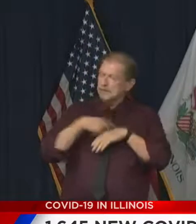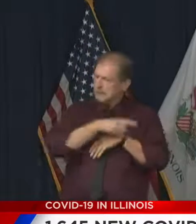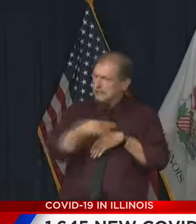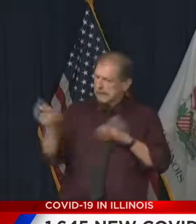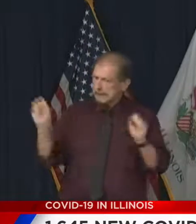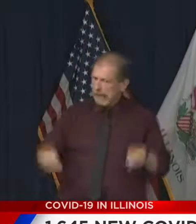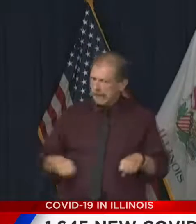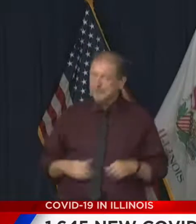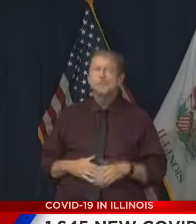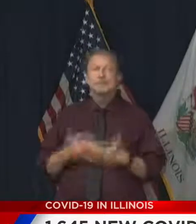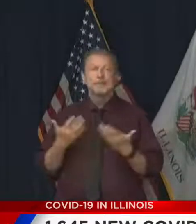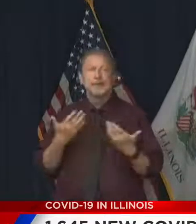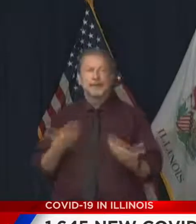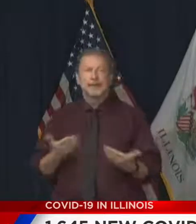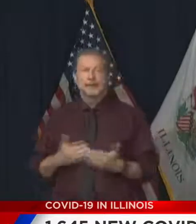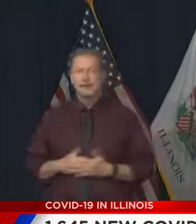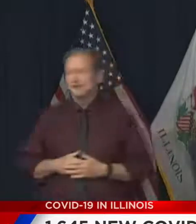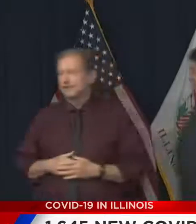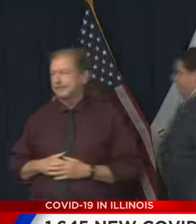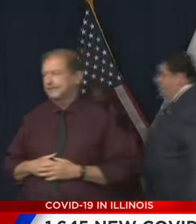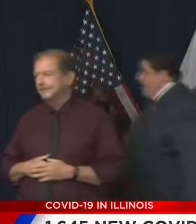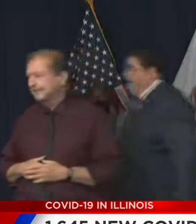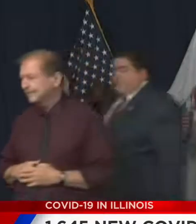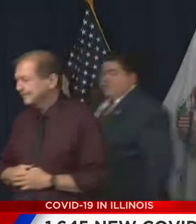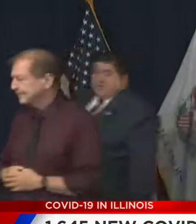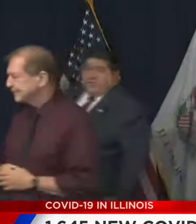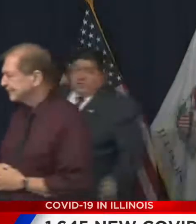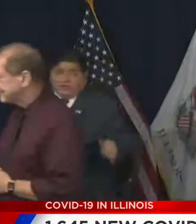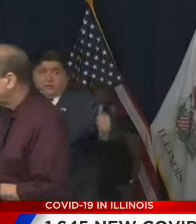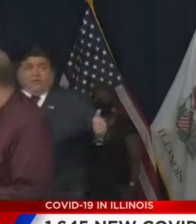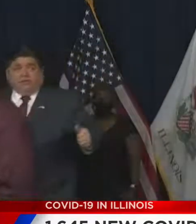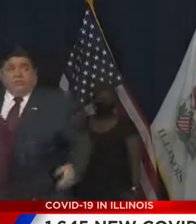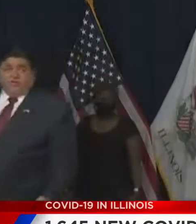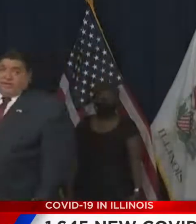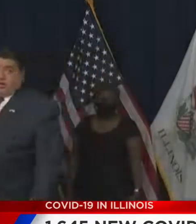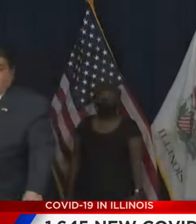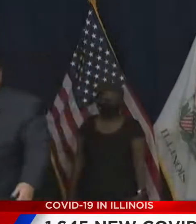Thank you. Any thoughts about Kamala Harris? I think she's a terrific choice. You know I would.